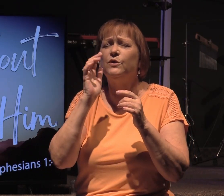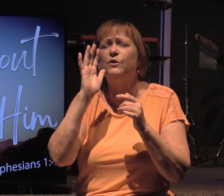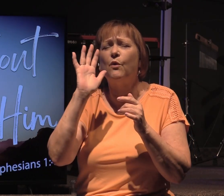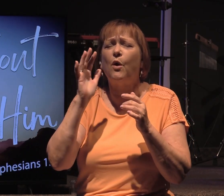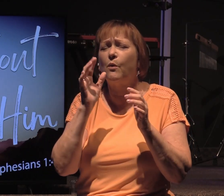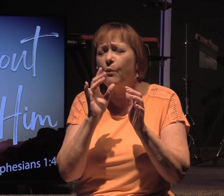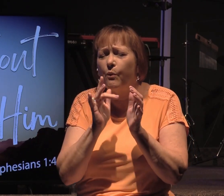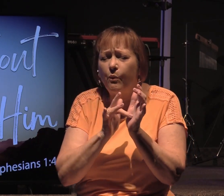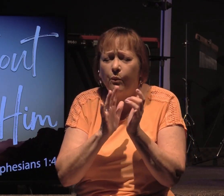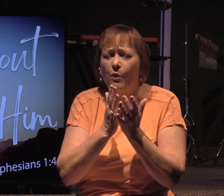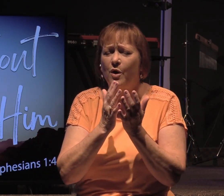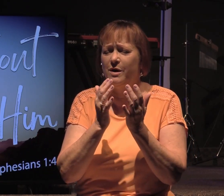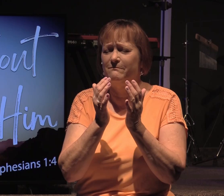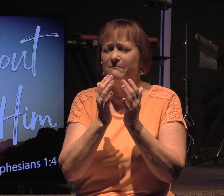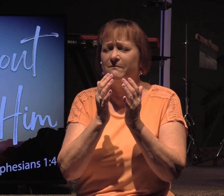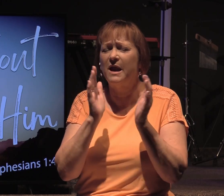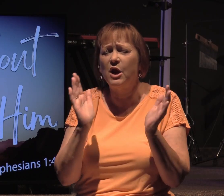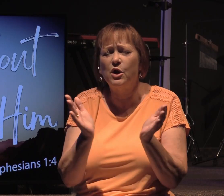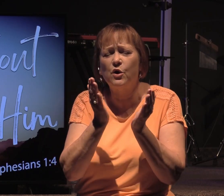encourages us.